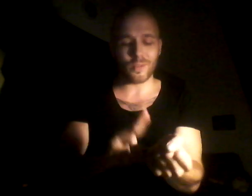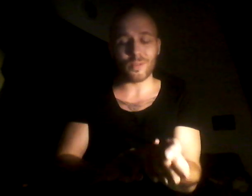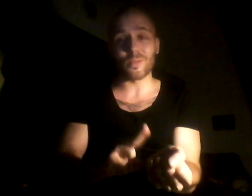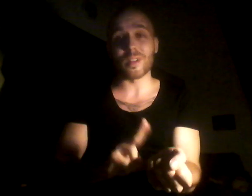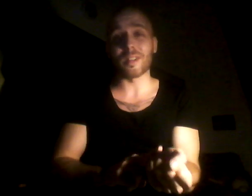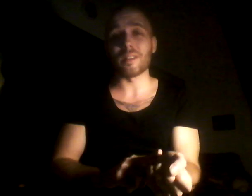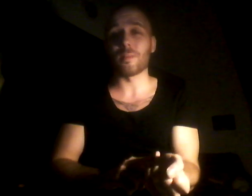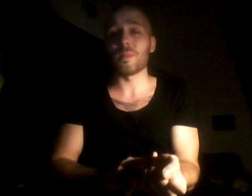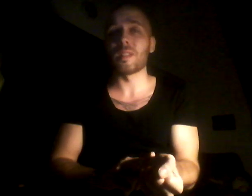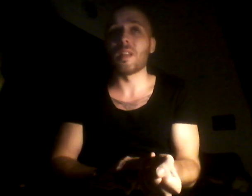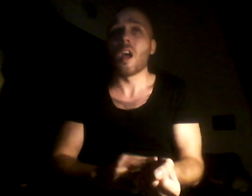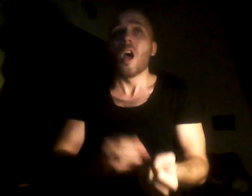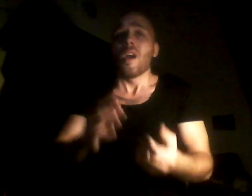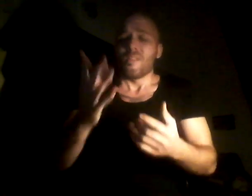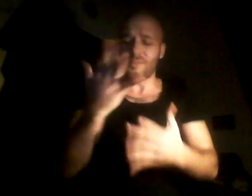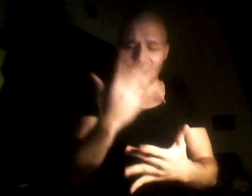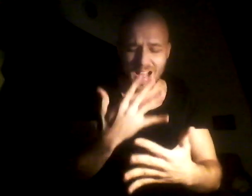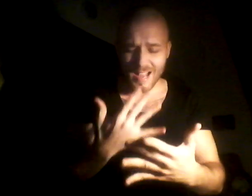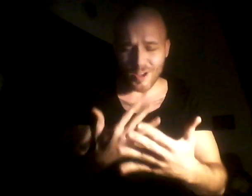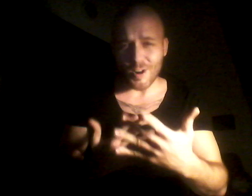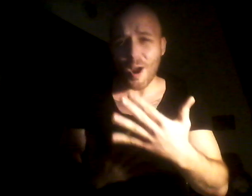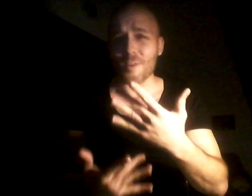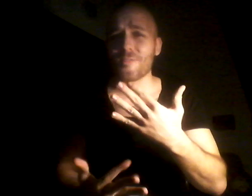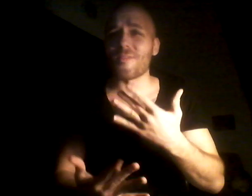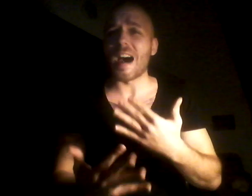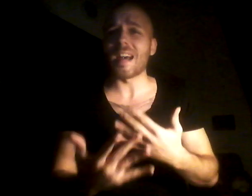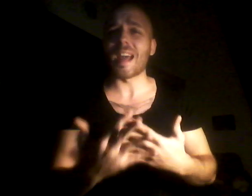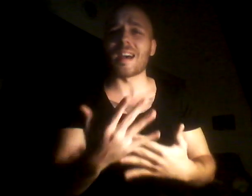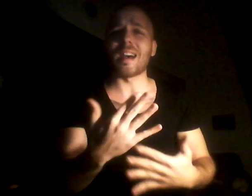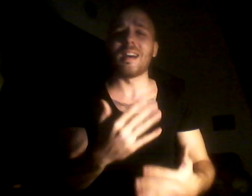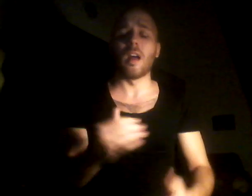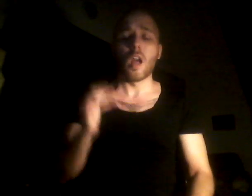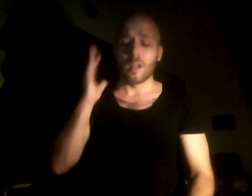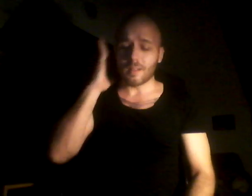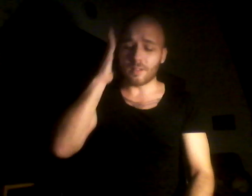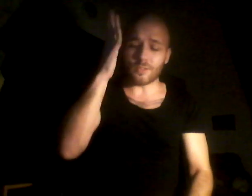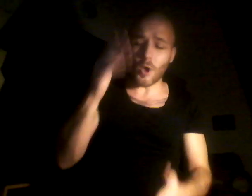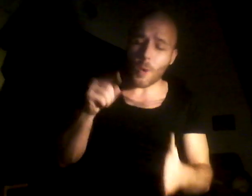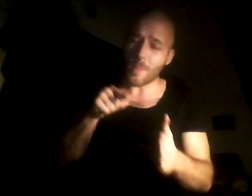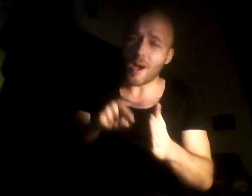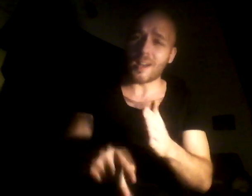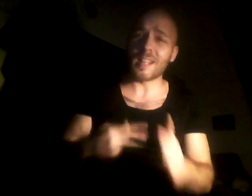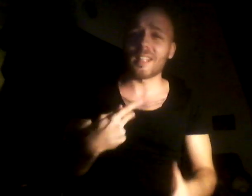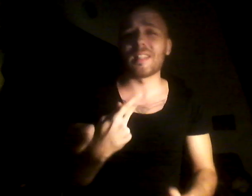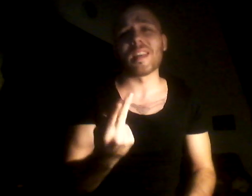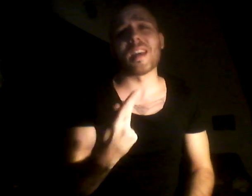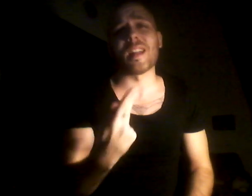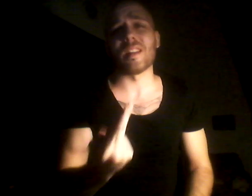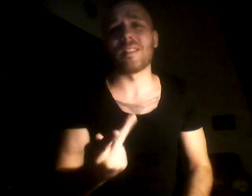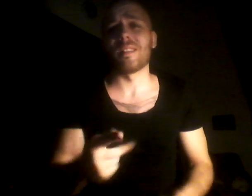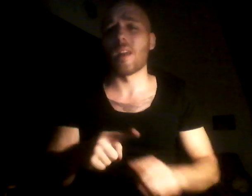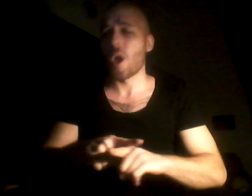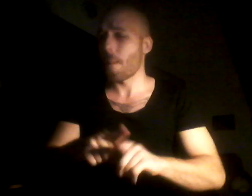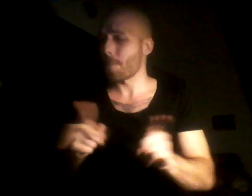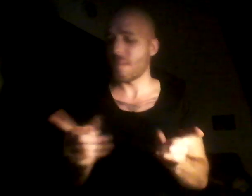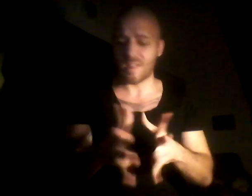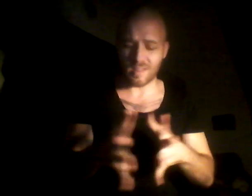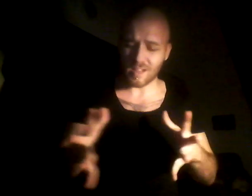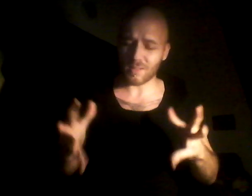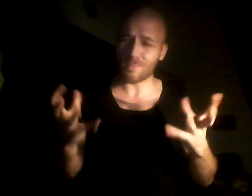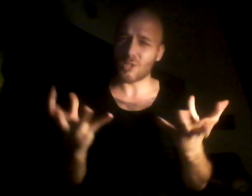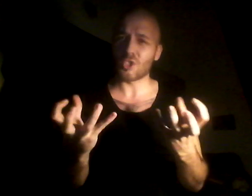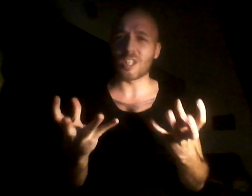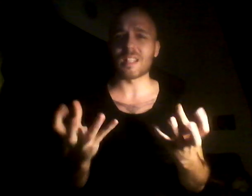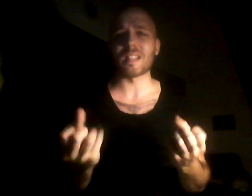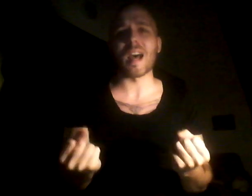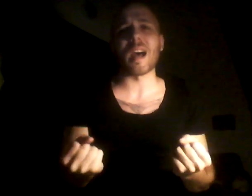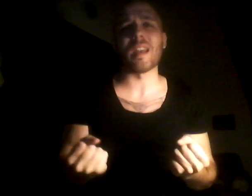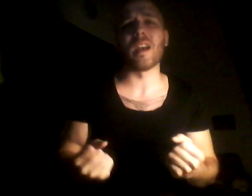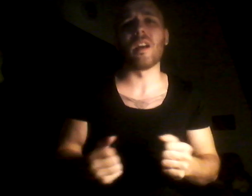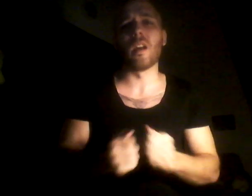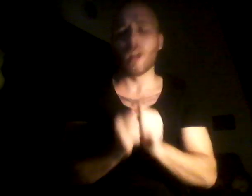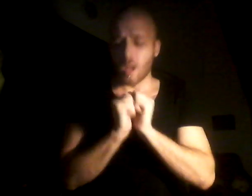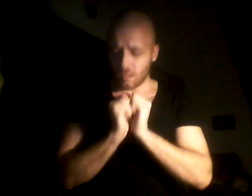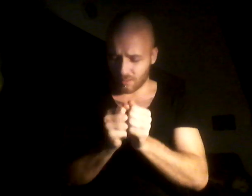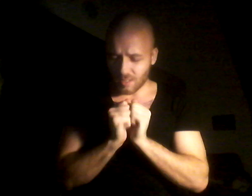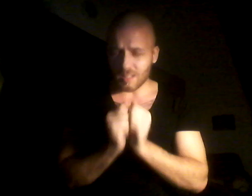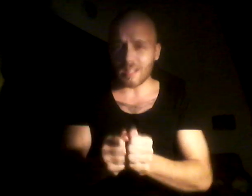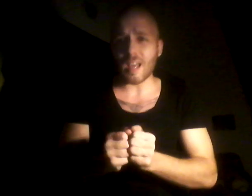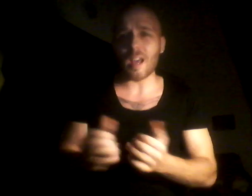rhythms Fire on fire We're normally kids With this much desire Together